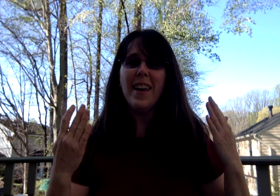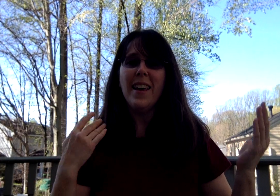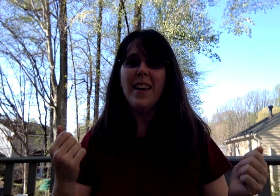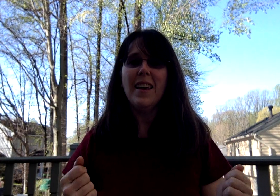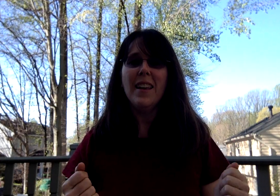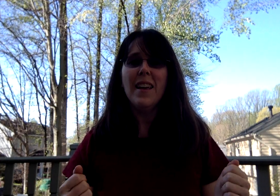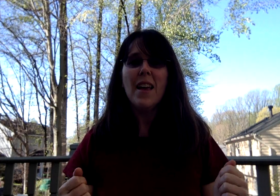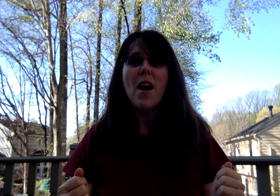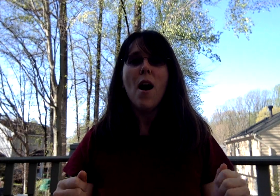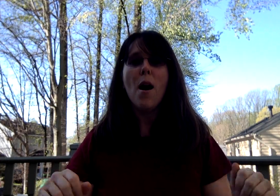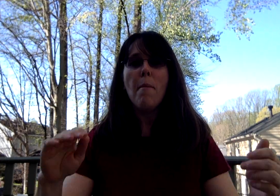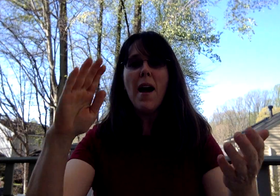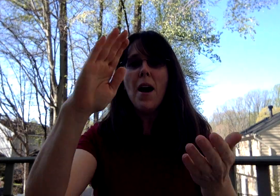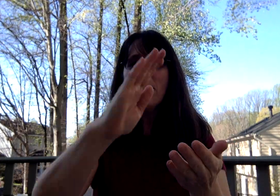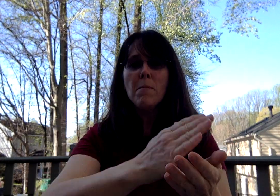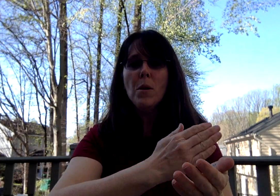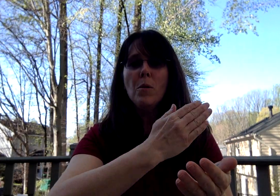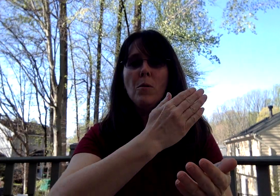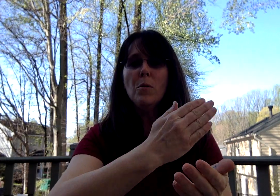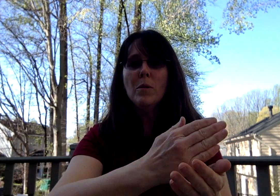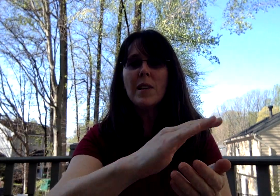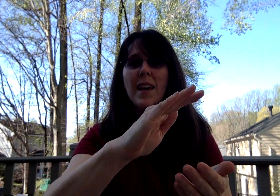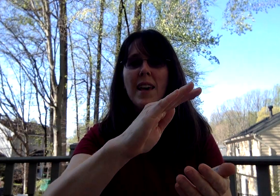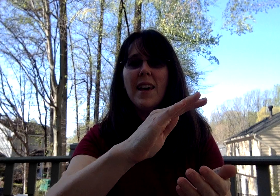about music. Music.